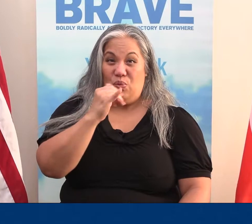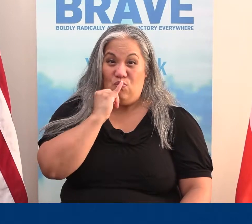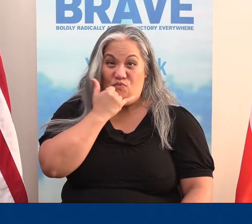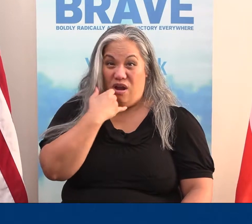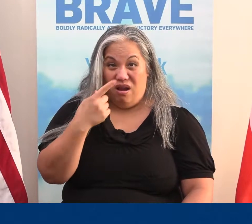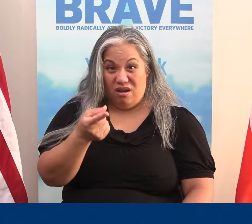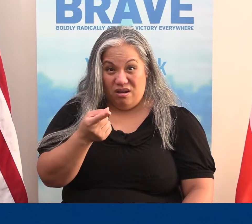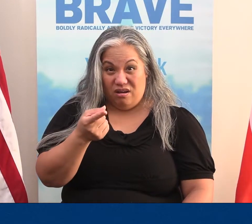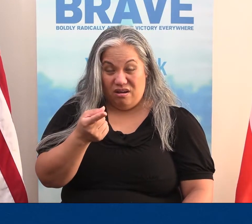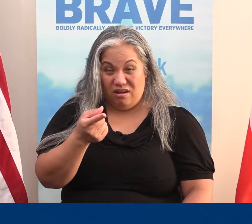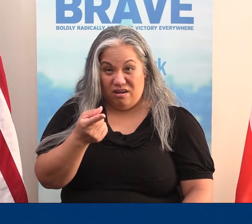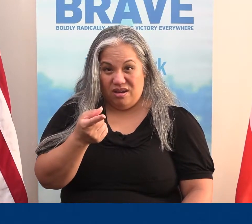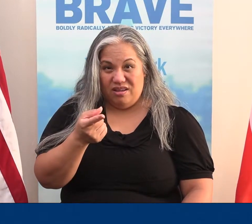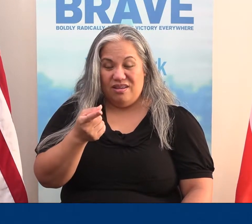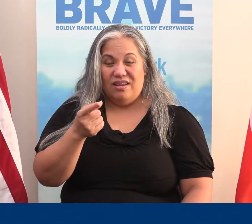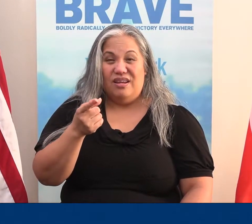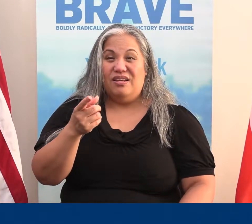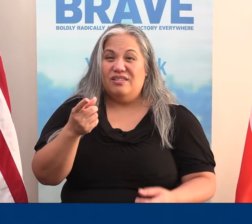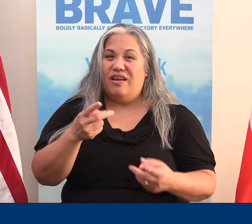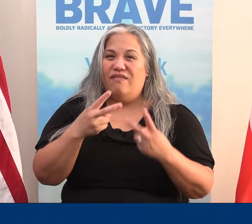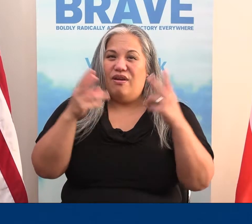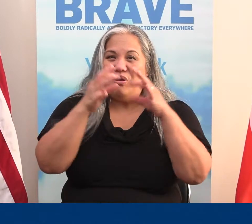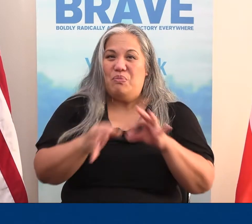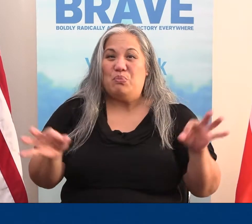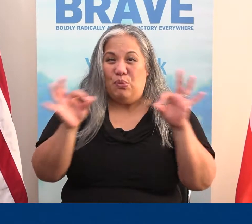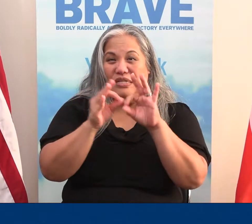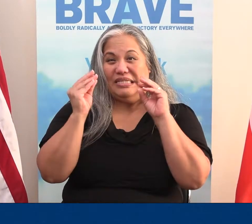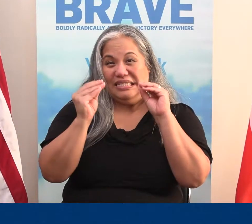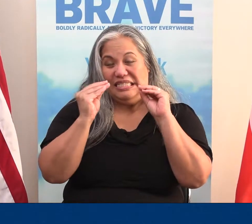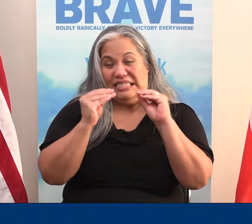you were wrong. This is a very important teaching, guys.